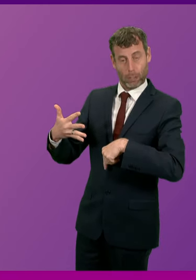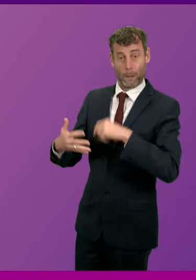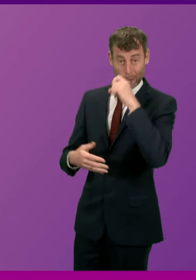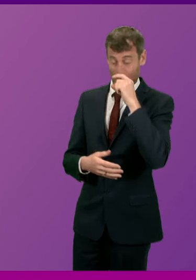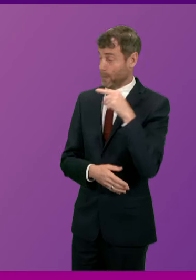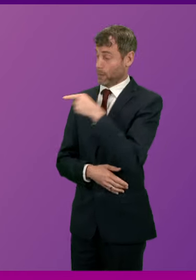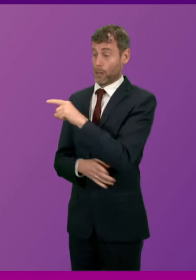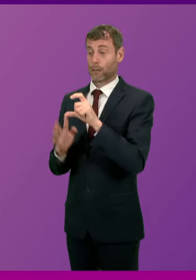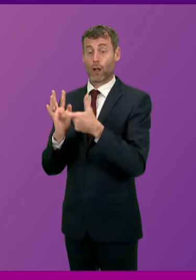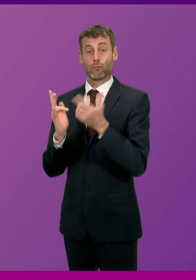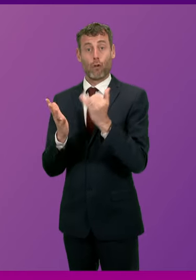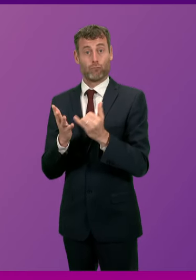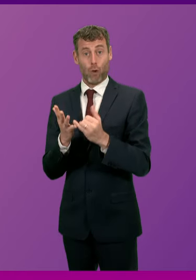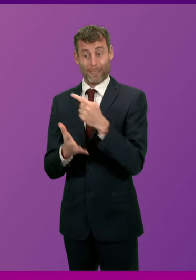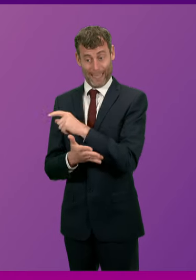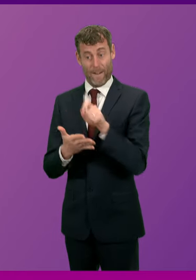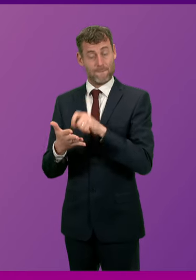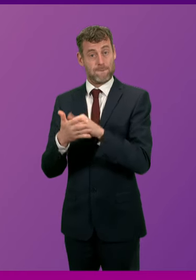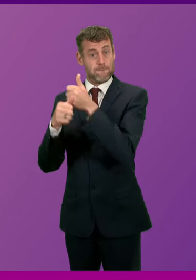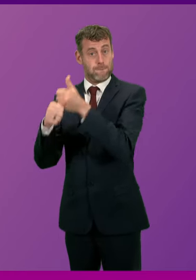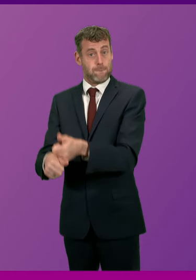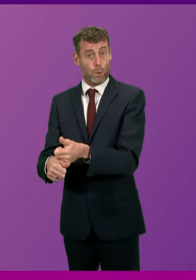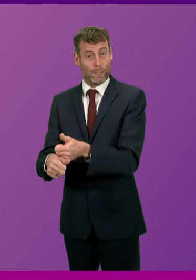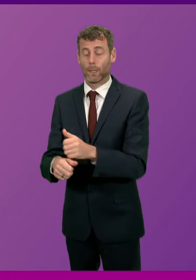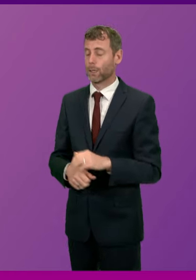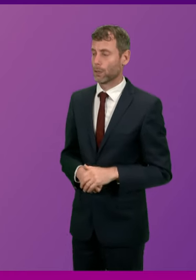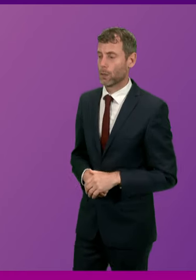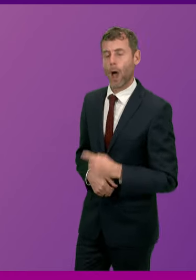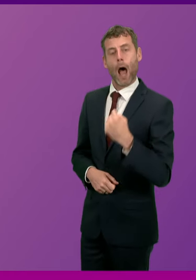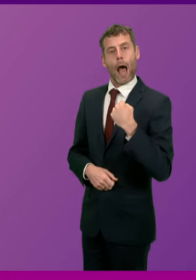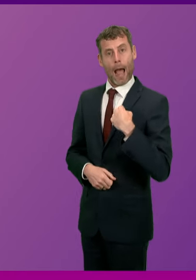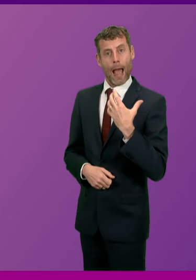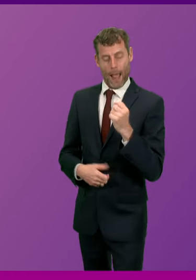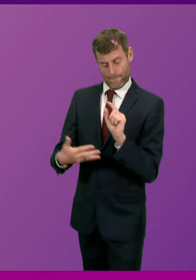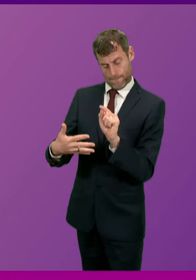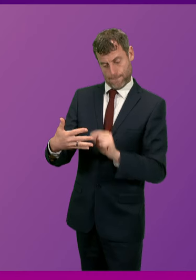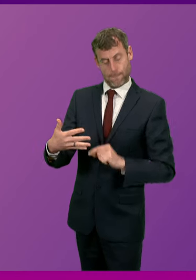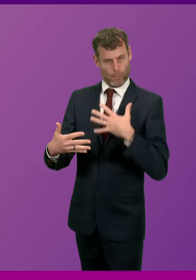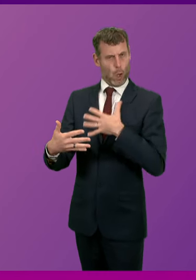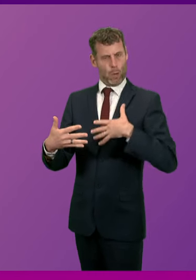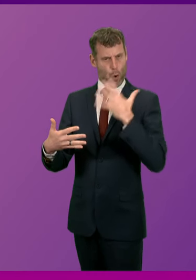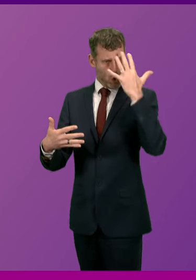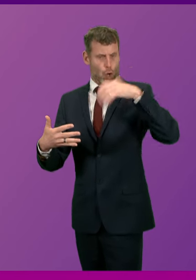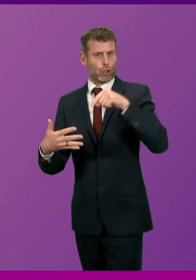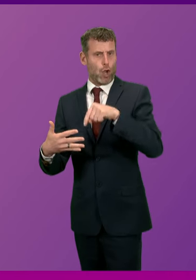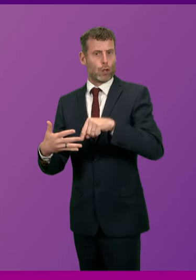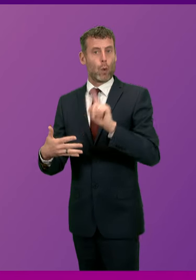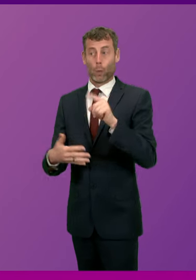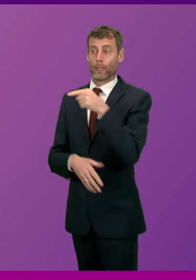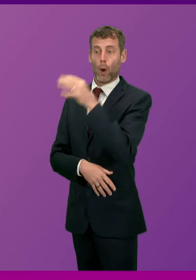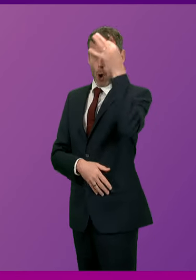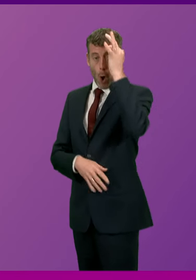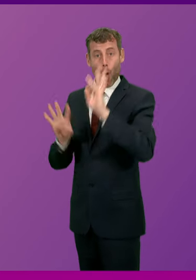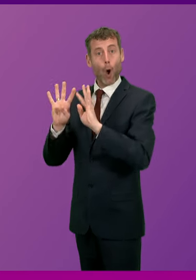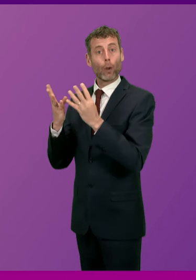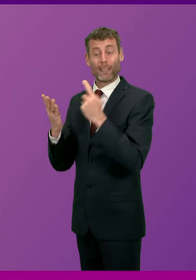actions that led to the issues that caused me concern runs the risk of the committee report being